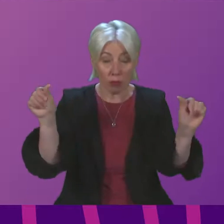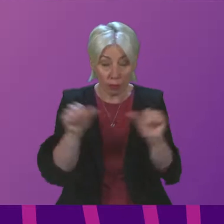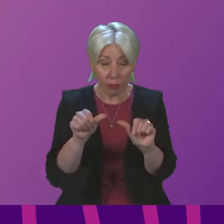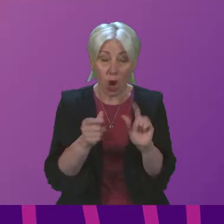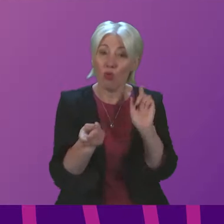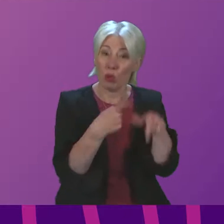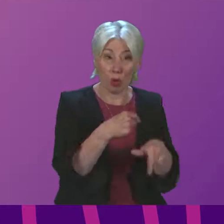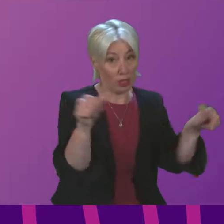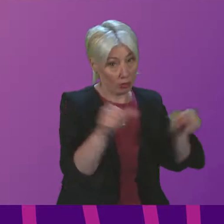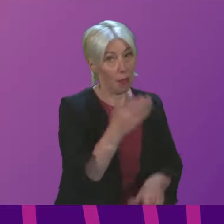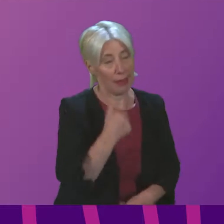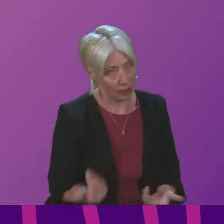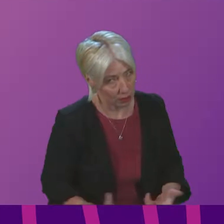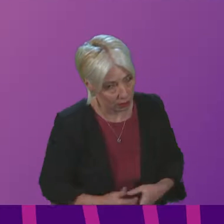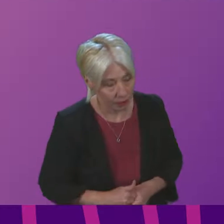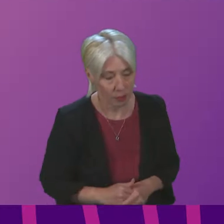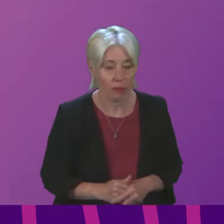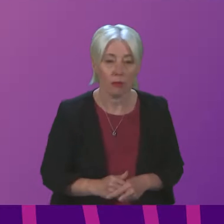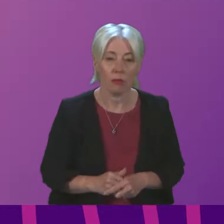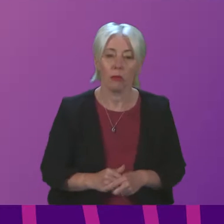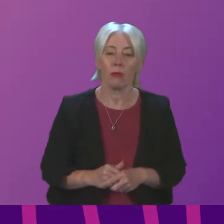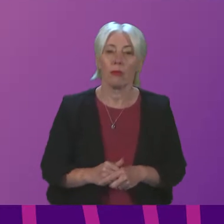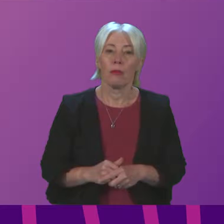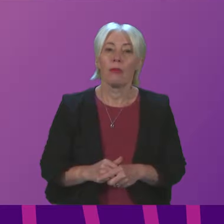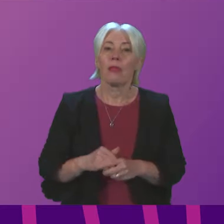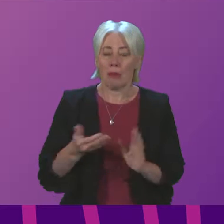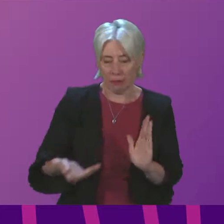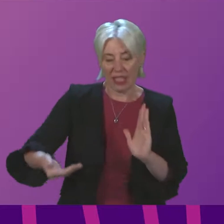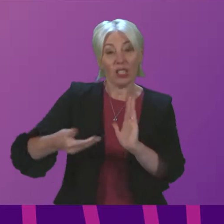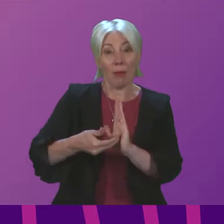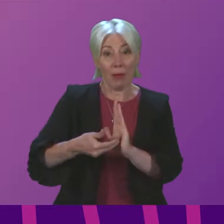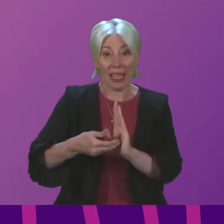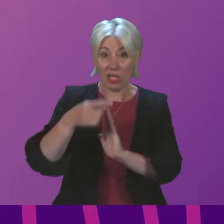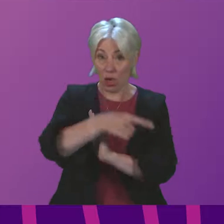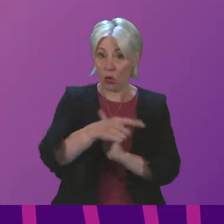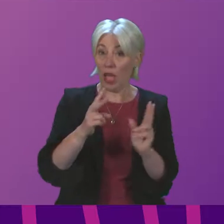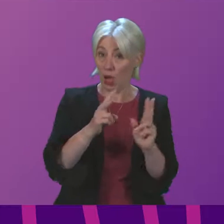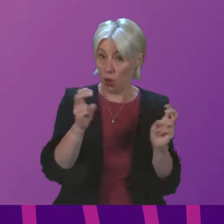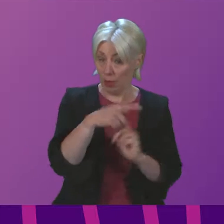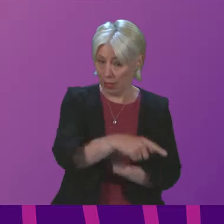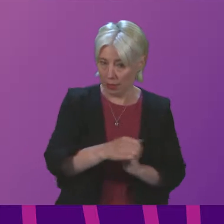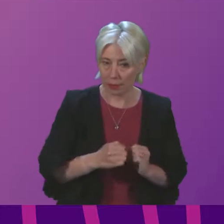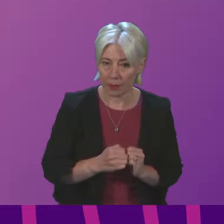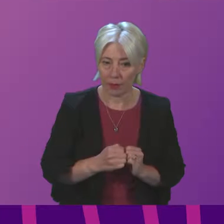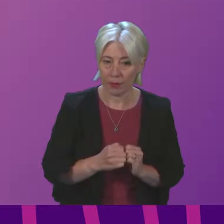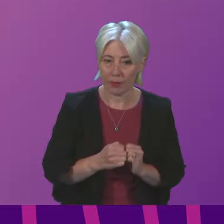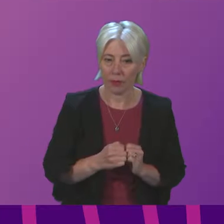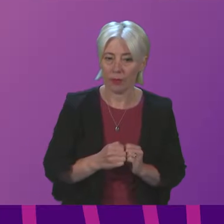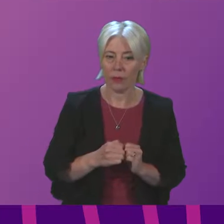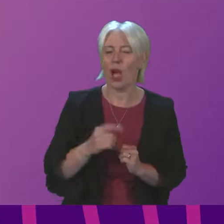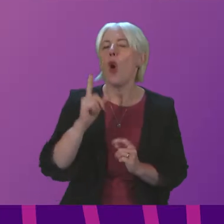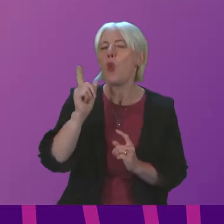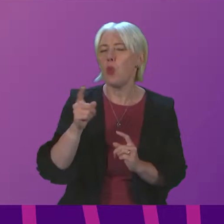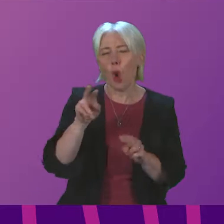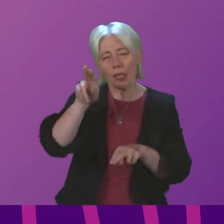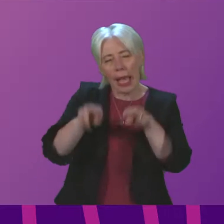call Liam Kerr. Thank you, President Officer. It a supplemental to that topical question. Simply, Minister, what